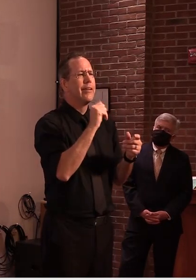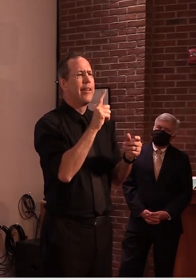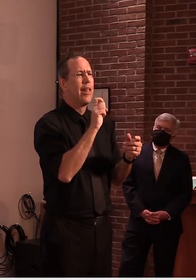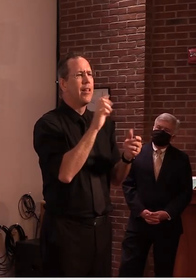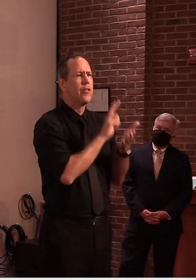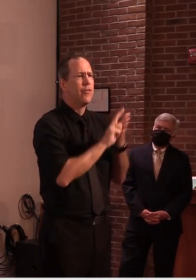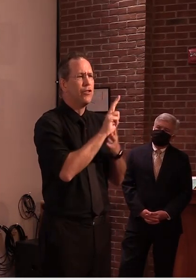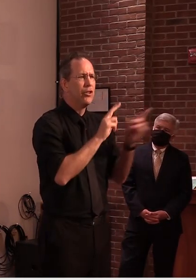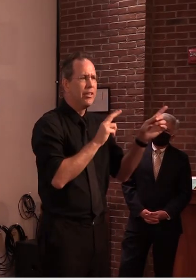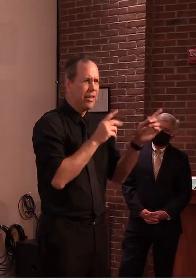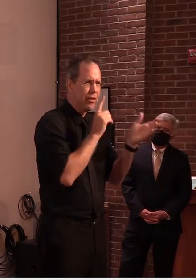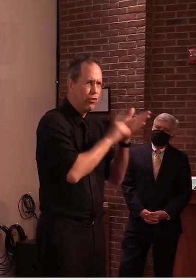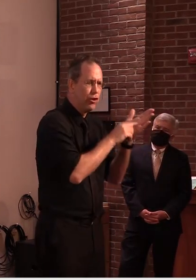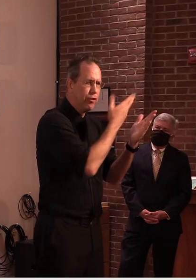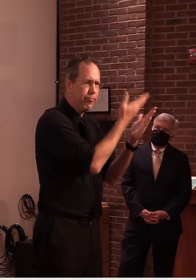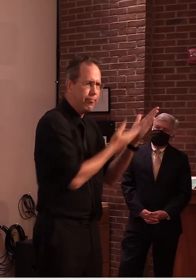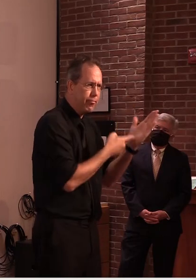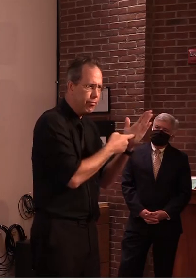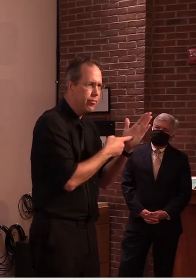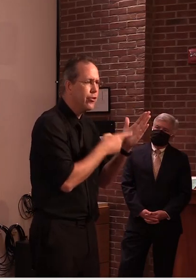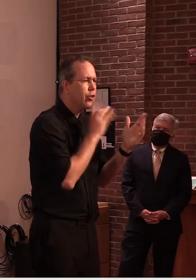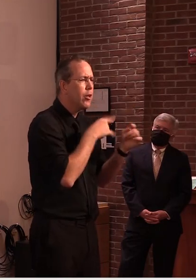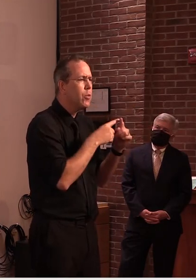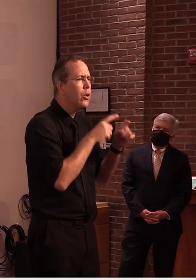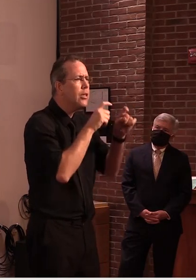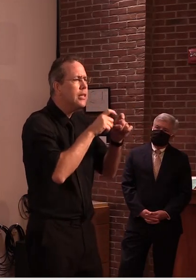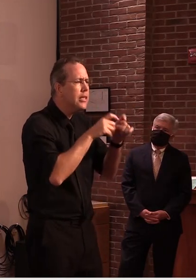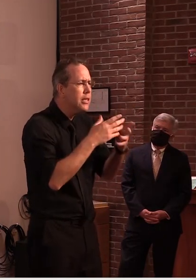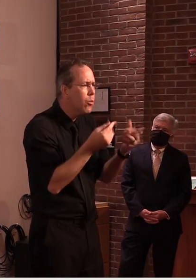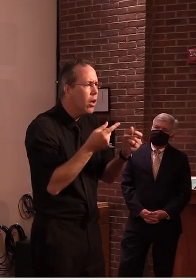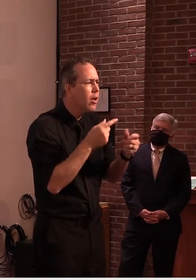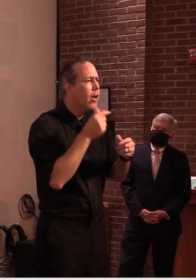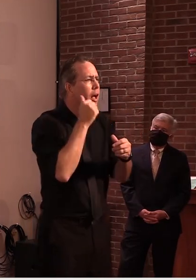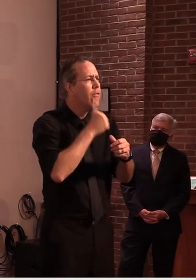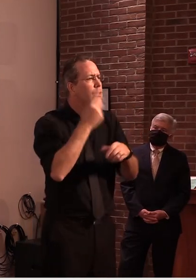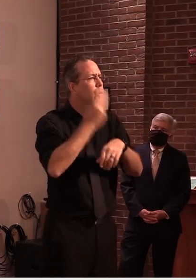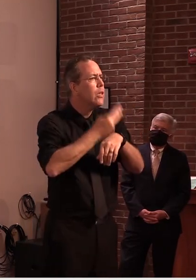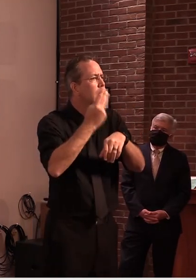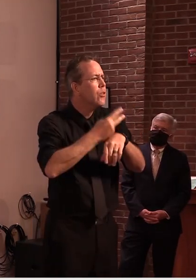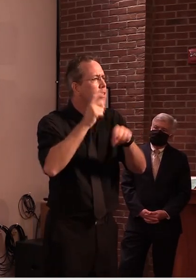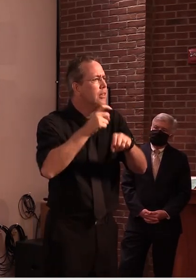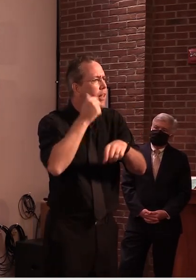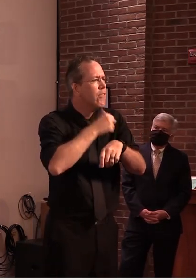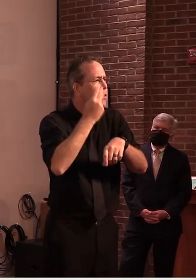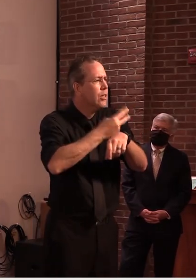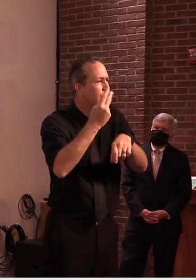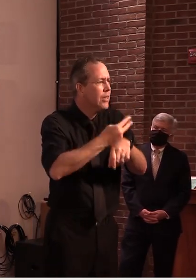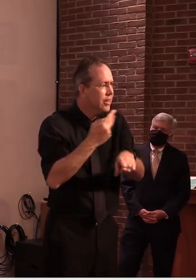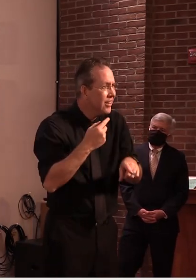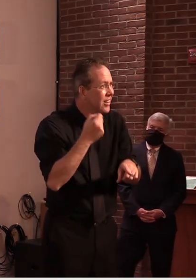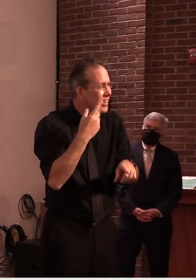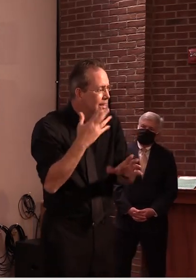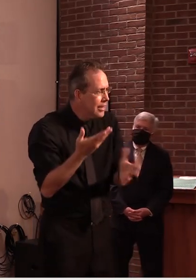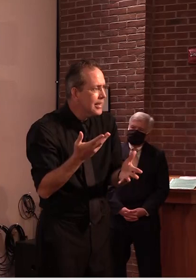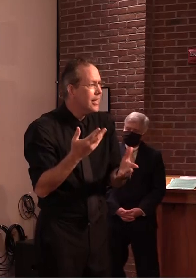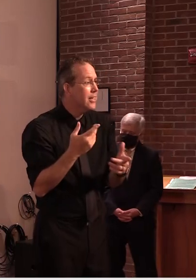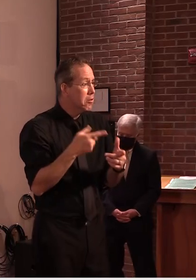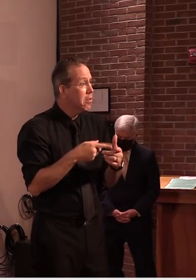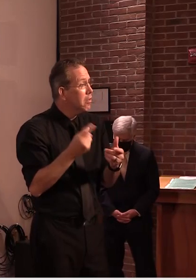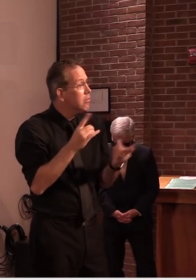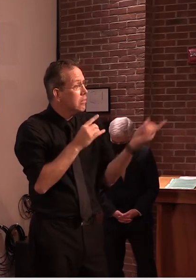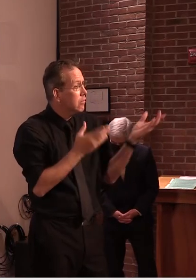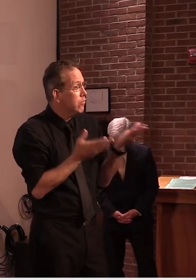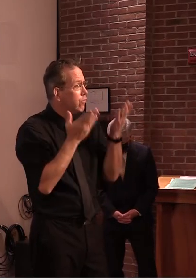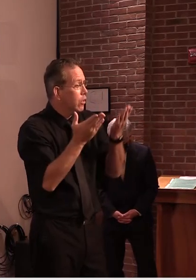testing students uh two days this goes for campuses anywhere in the country um